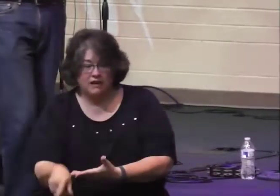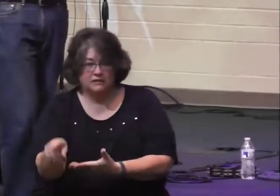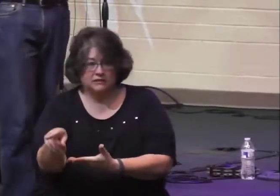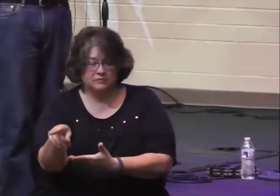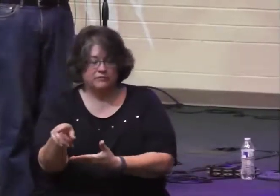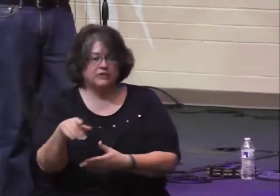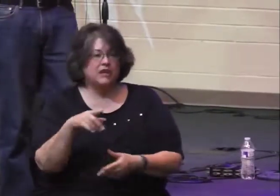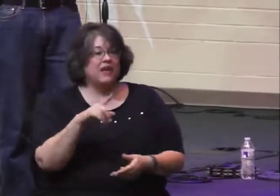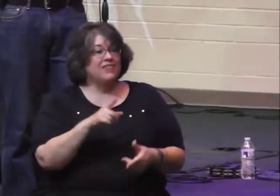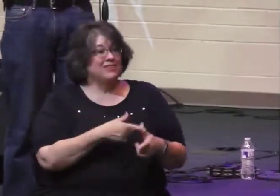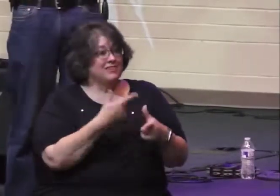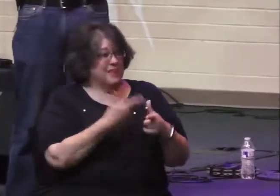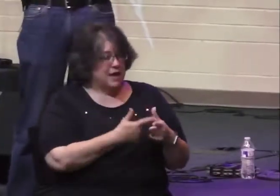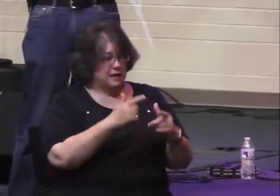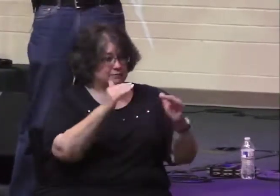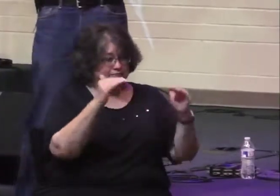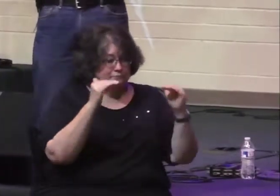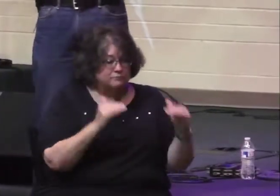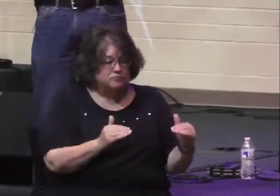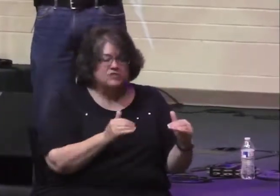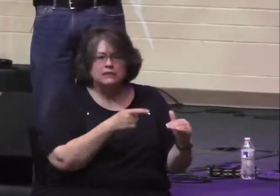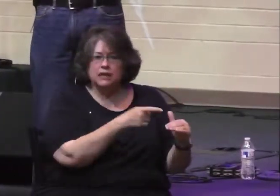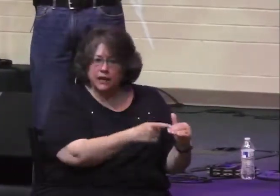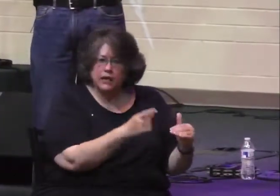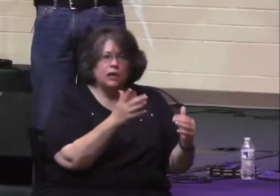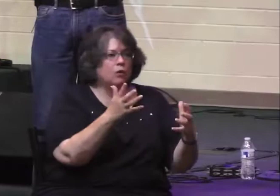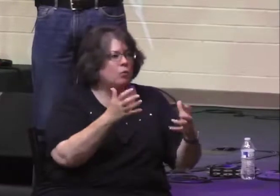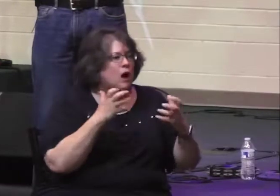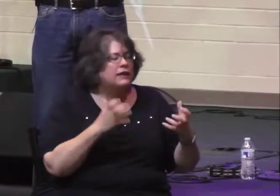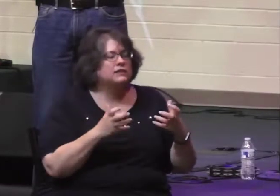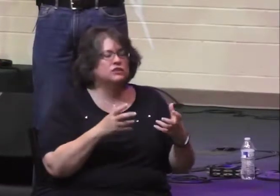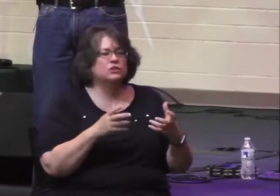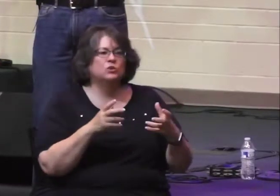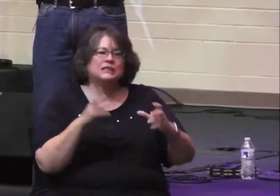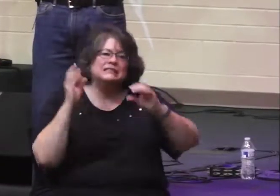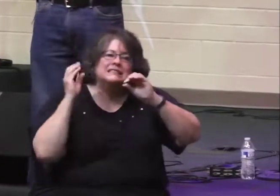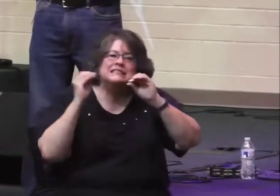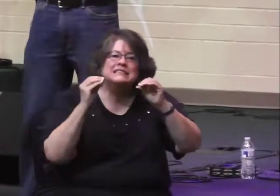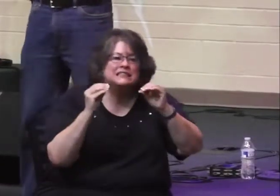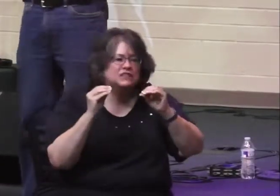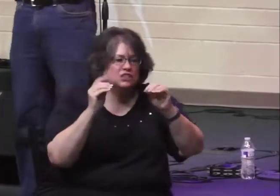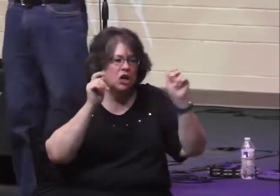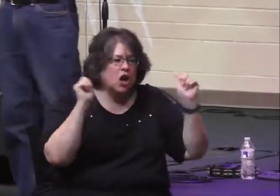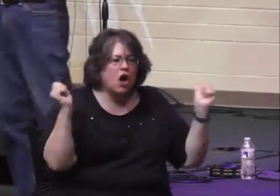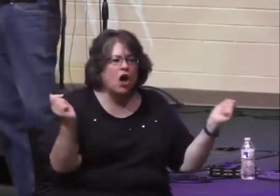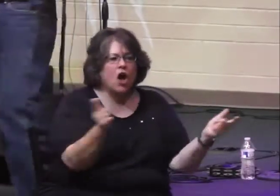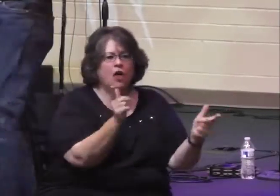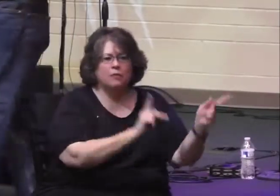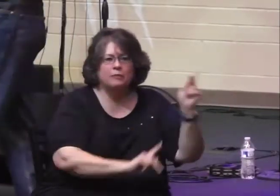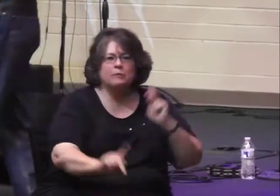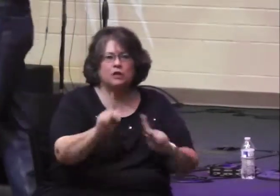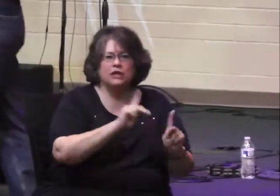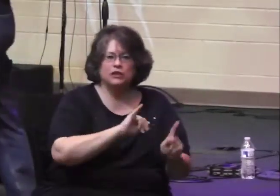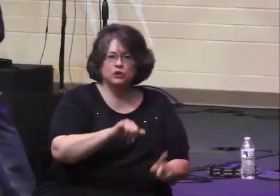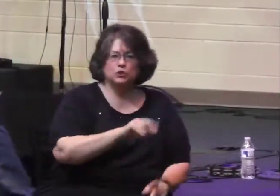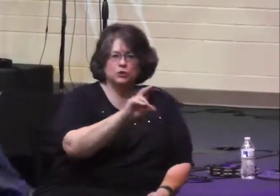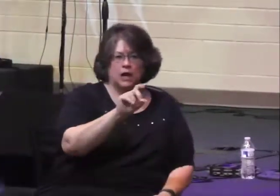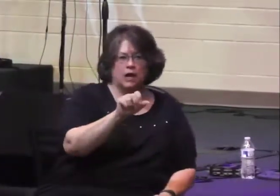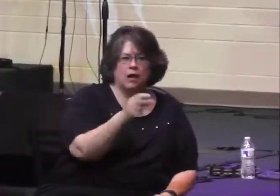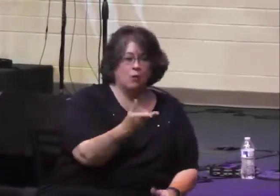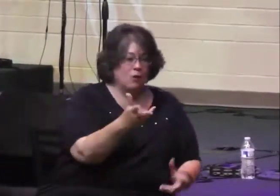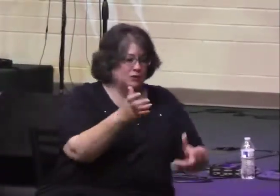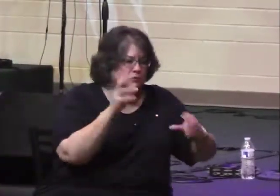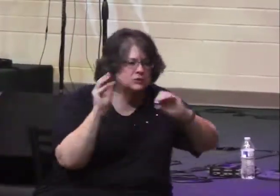he initiates this wide-sweeping effort to teach the people of Judah the Word of God.